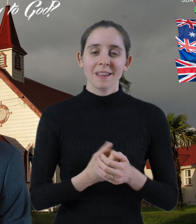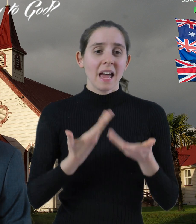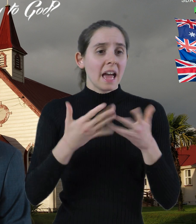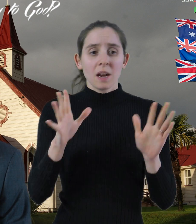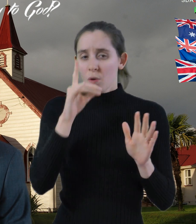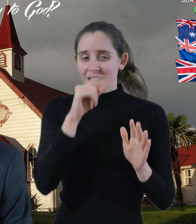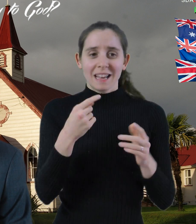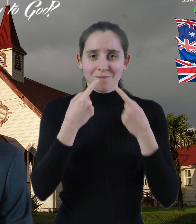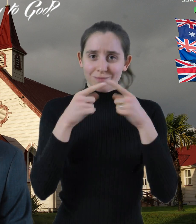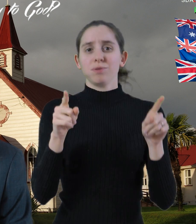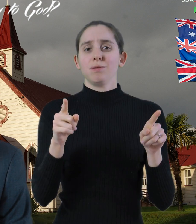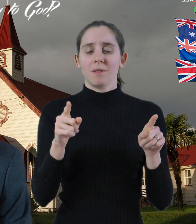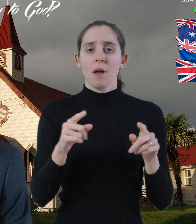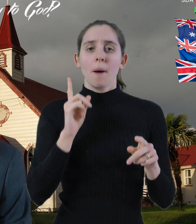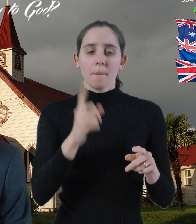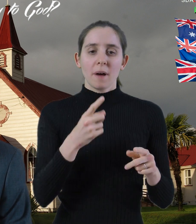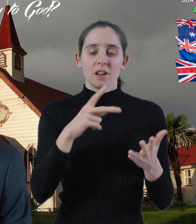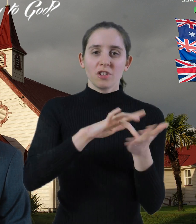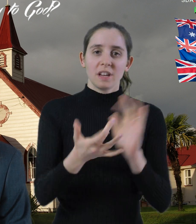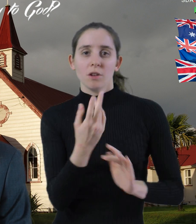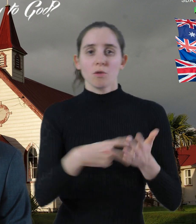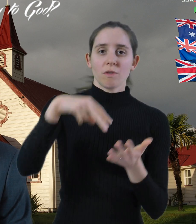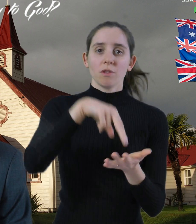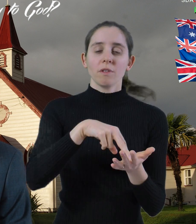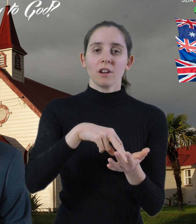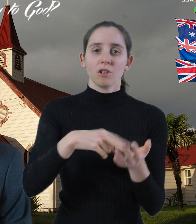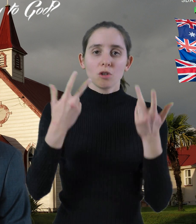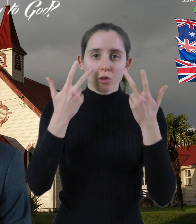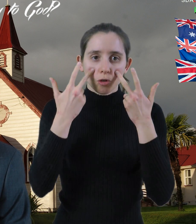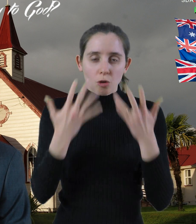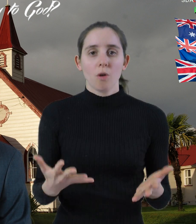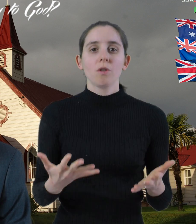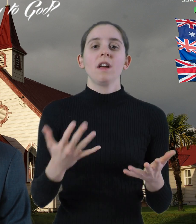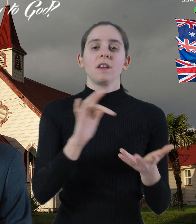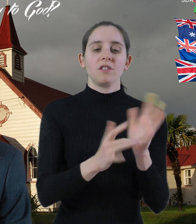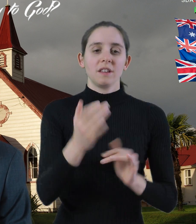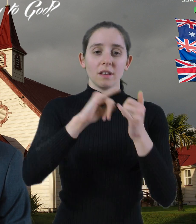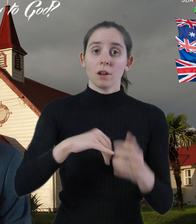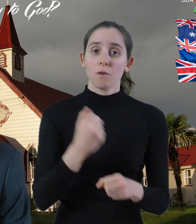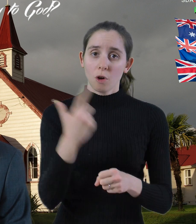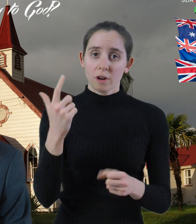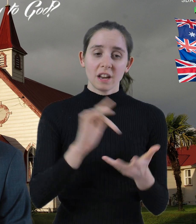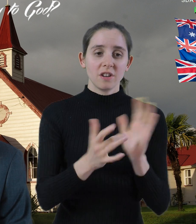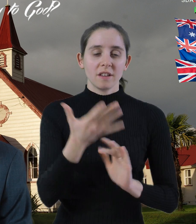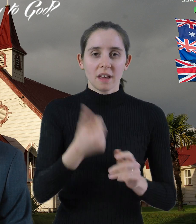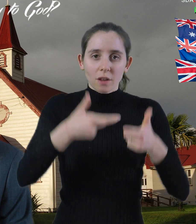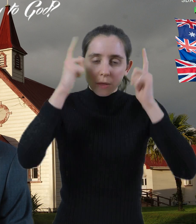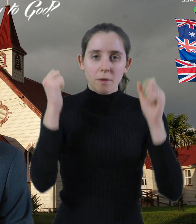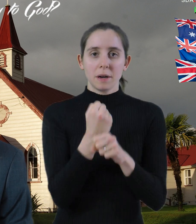say this, but the resurrection of Jesus from the dead showed that he is the Son of God and he has authority to make this